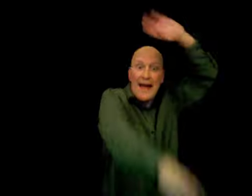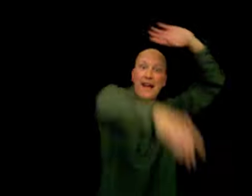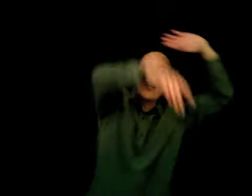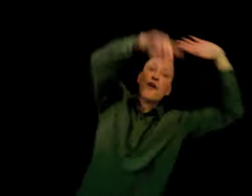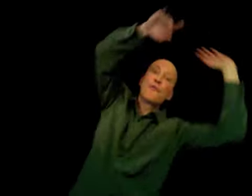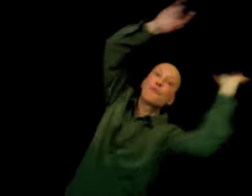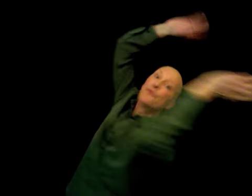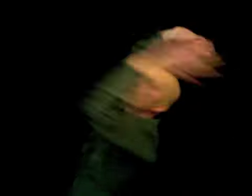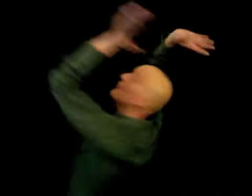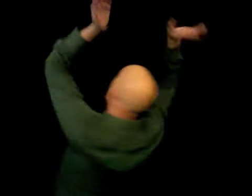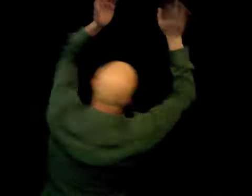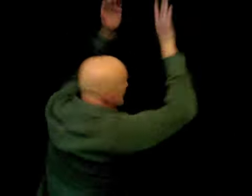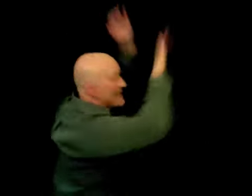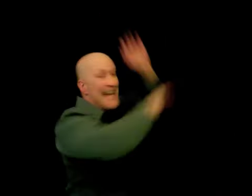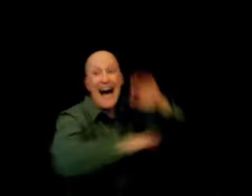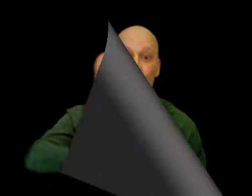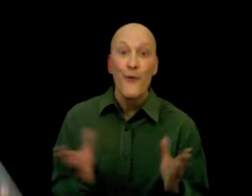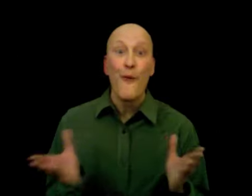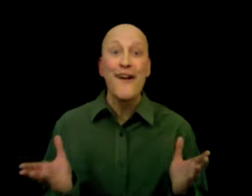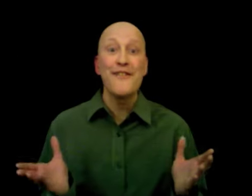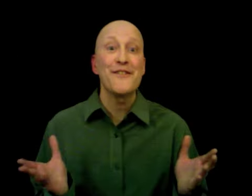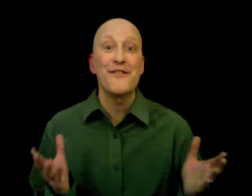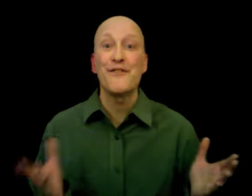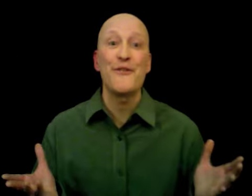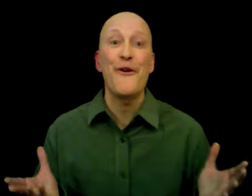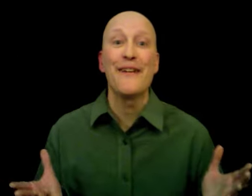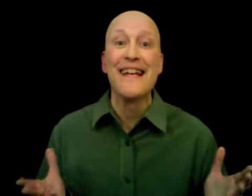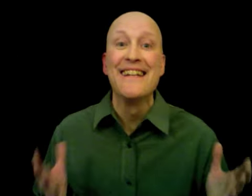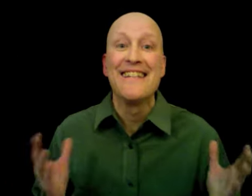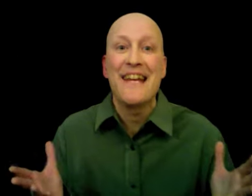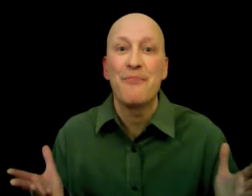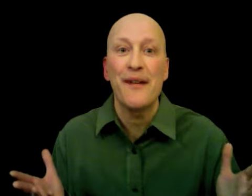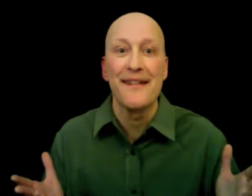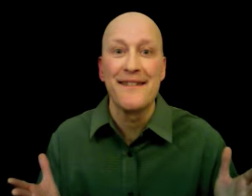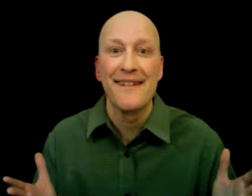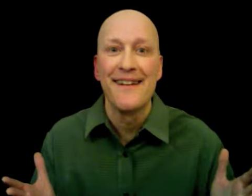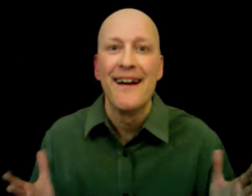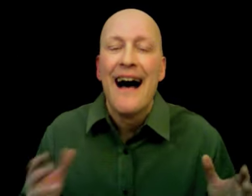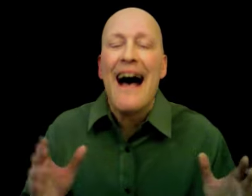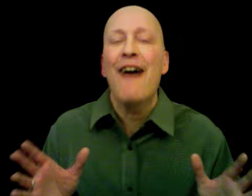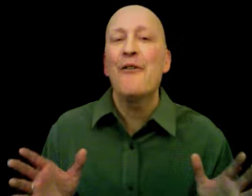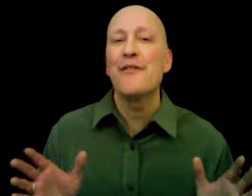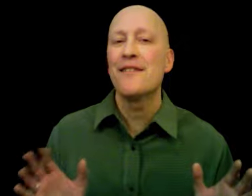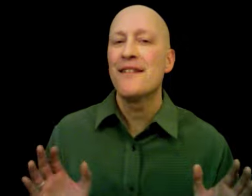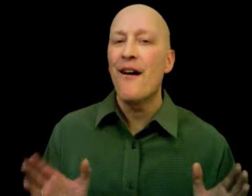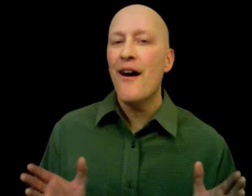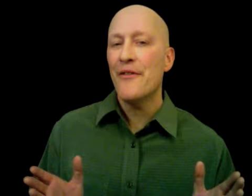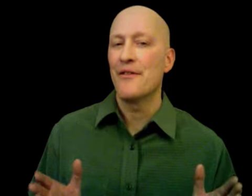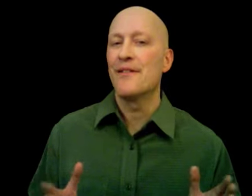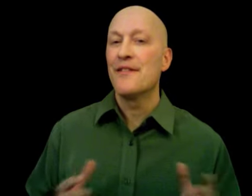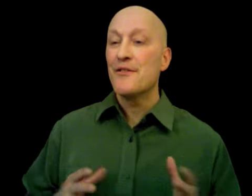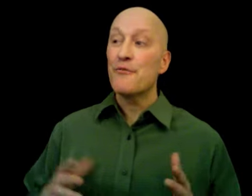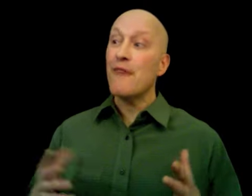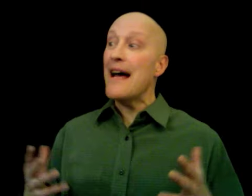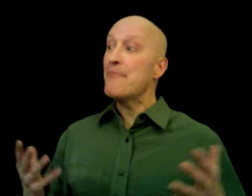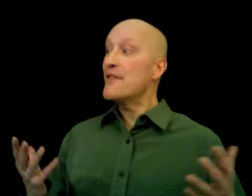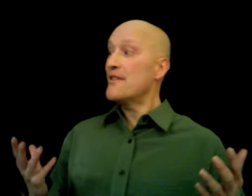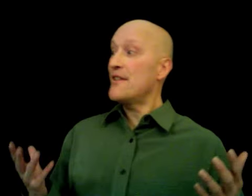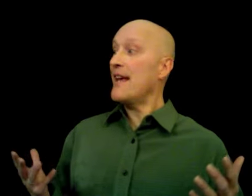through time. Where does the story take place? How does the author describe the setting?